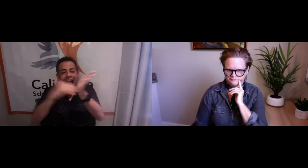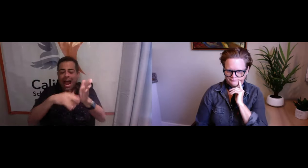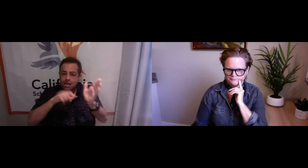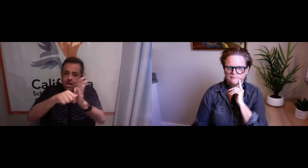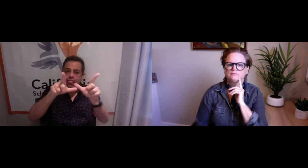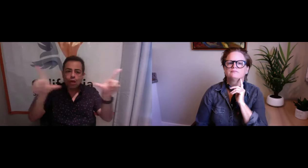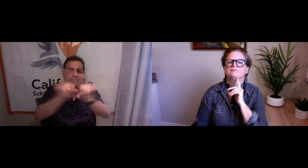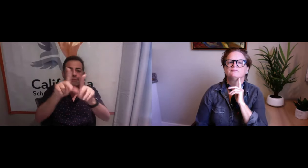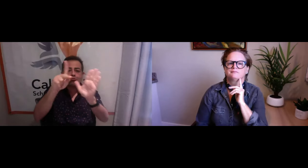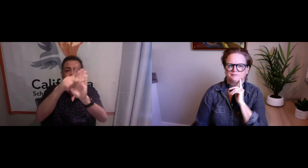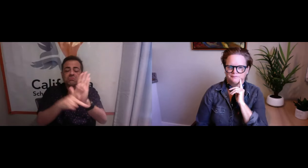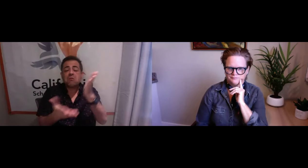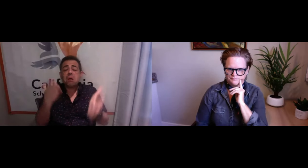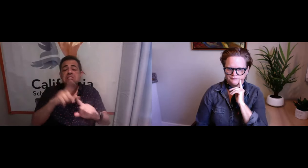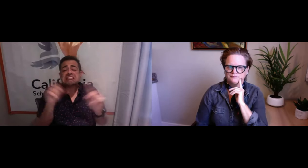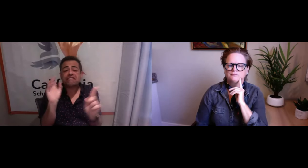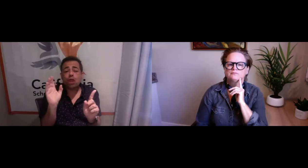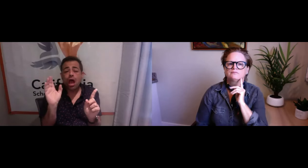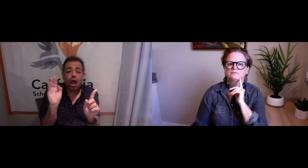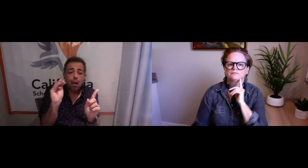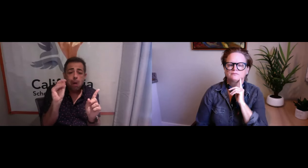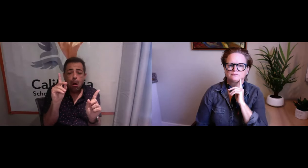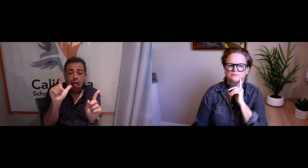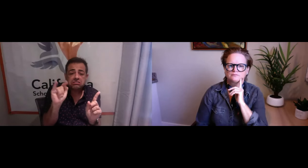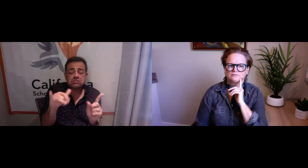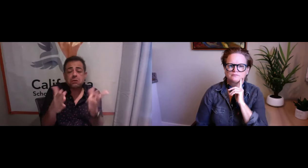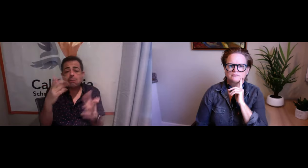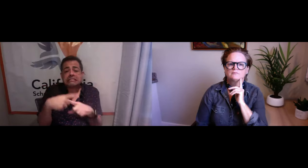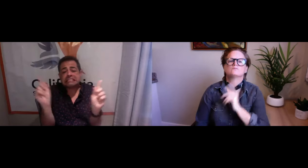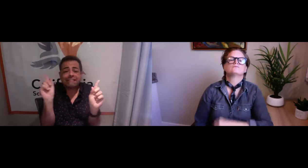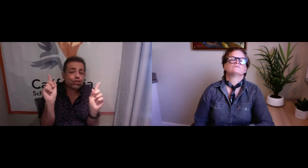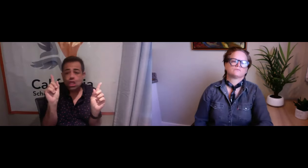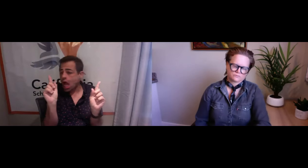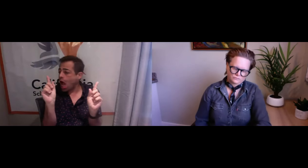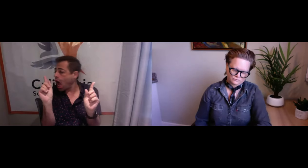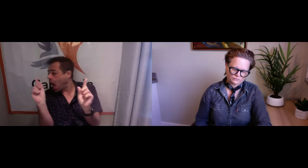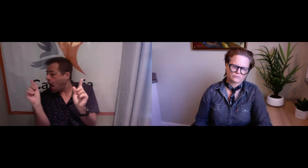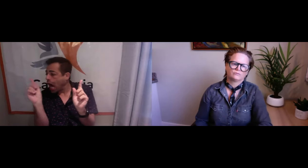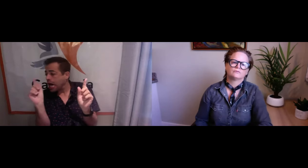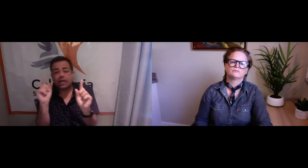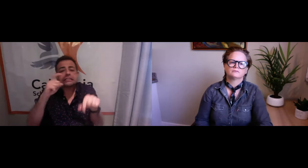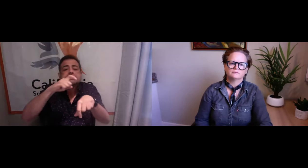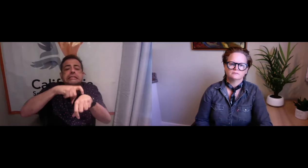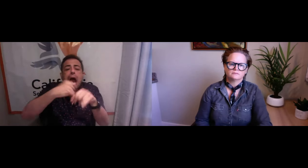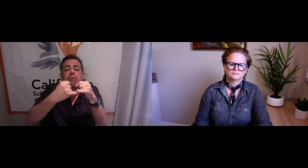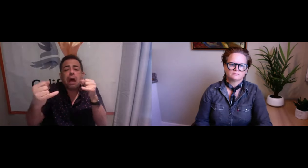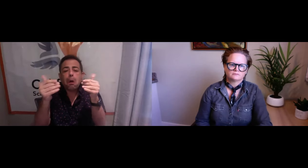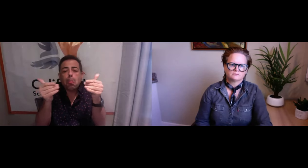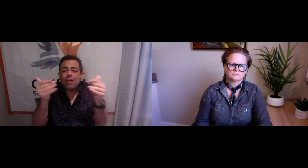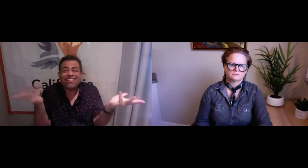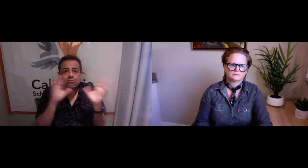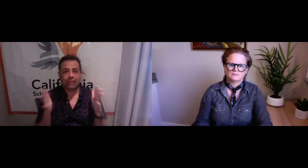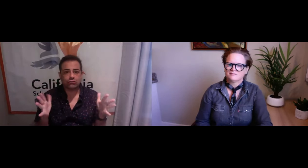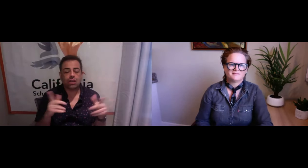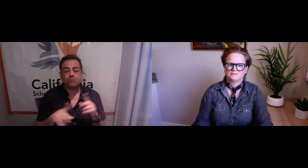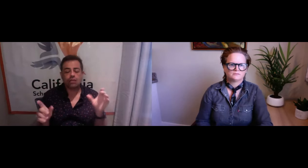those kids who come out of that environment actually learn English faster. And again, it's very similar parameters and